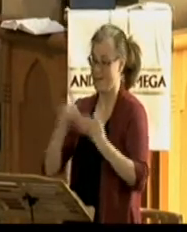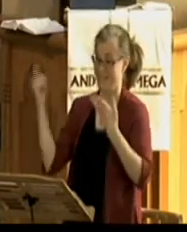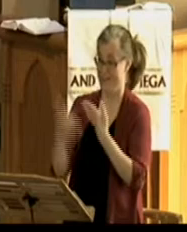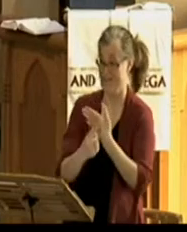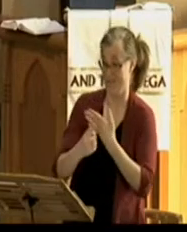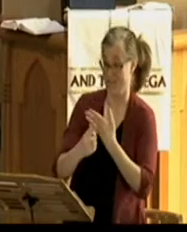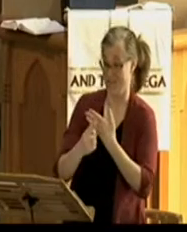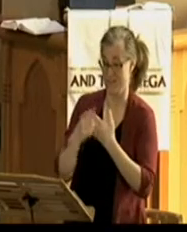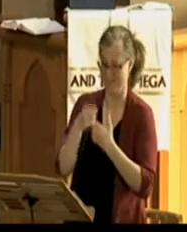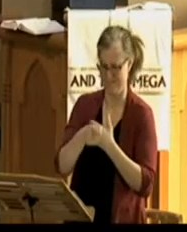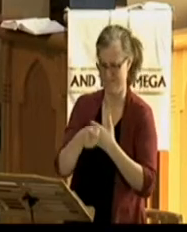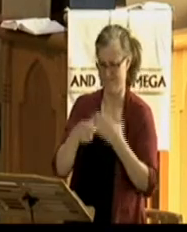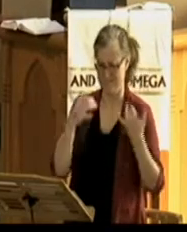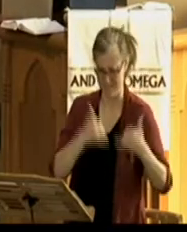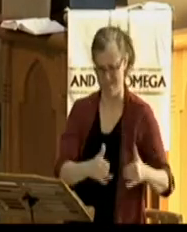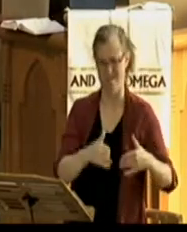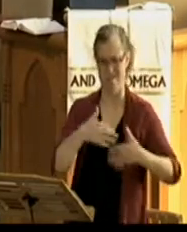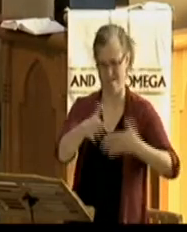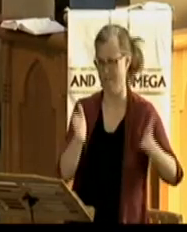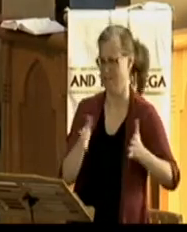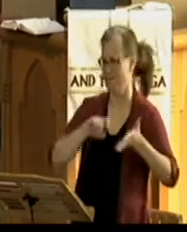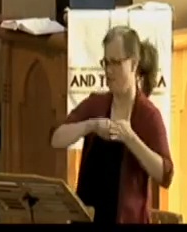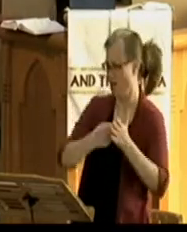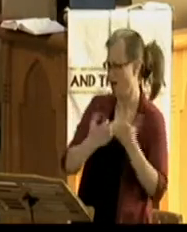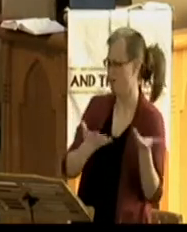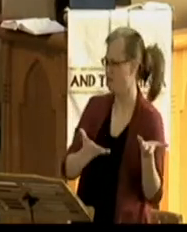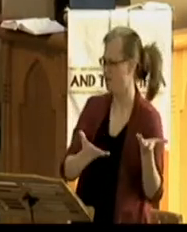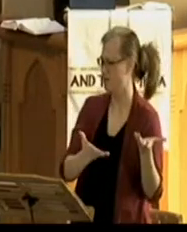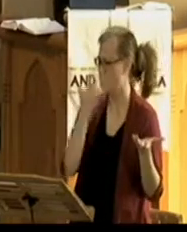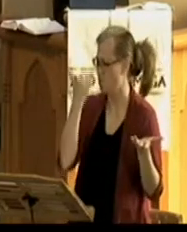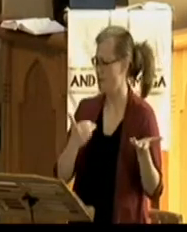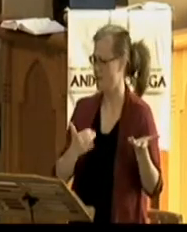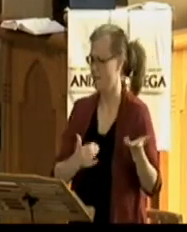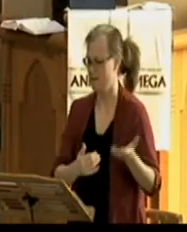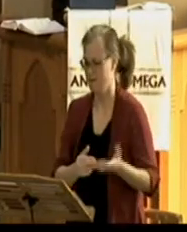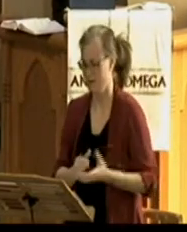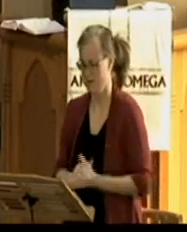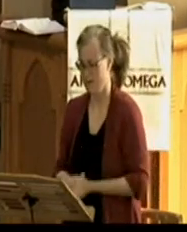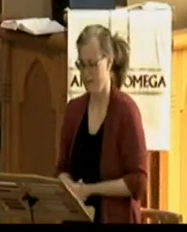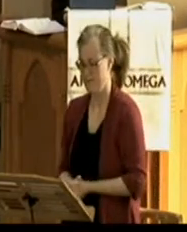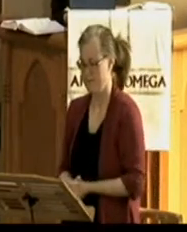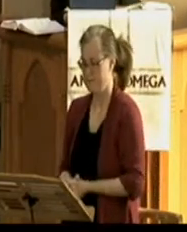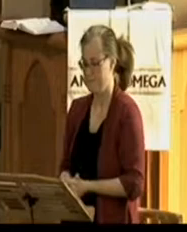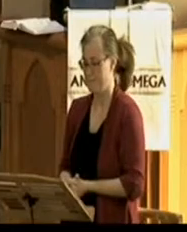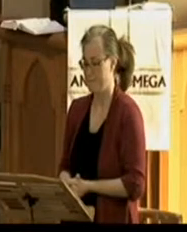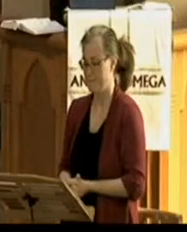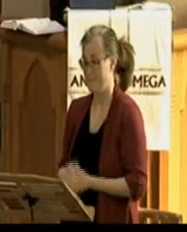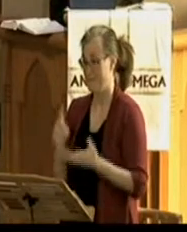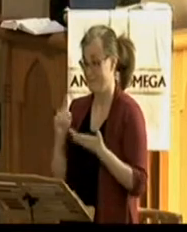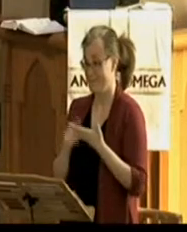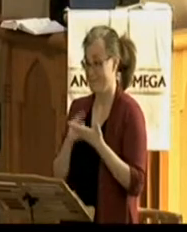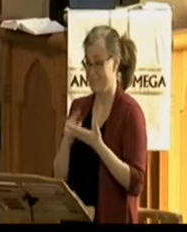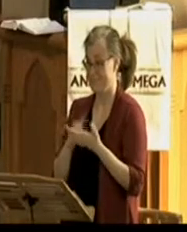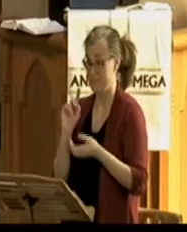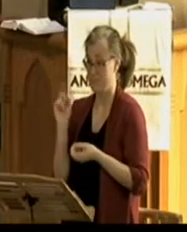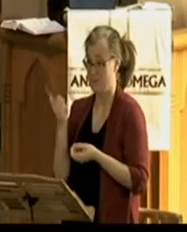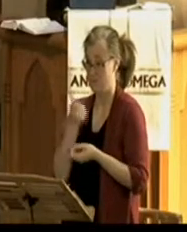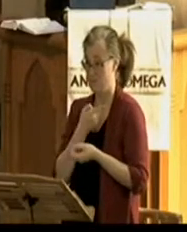we just don't know what to do in a situation, we lock down, don't we? We